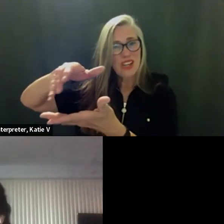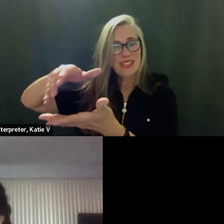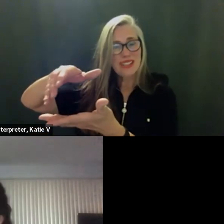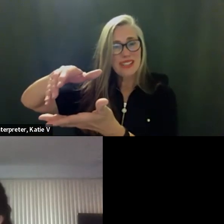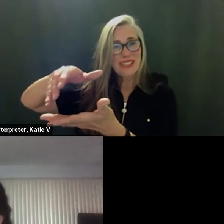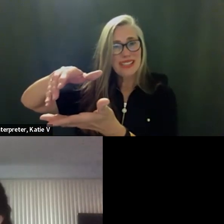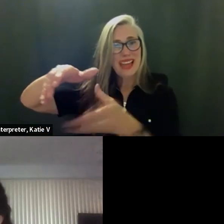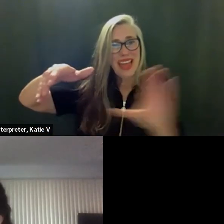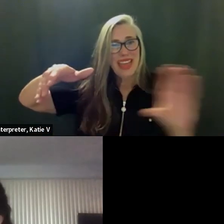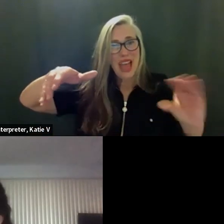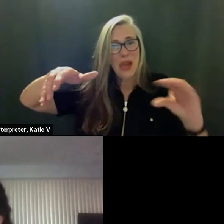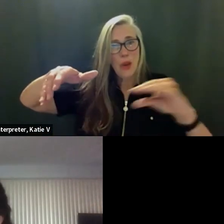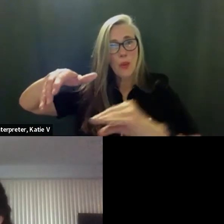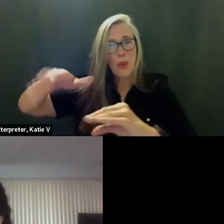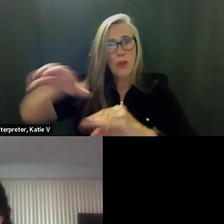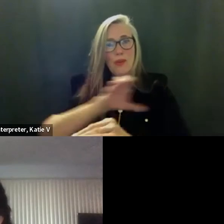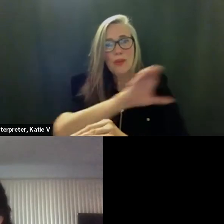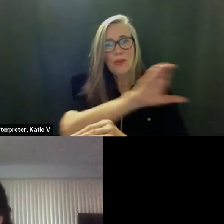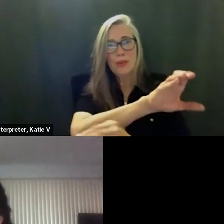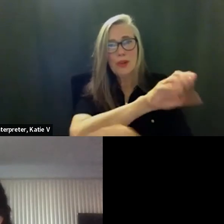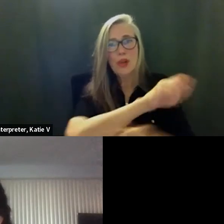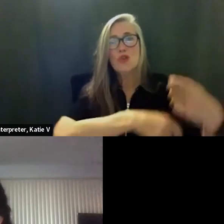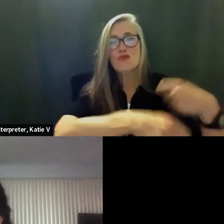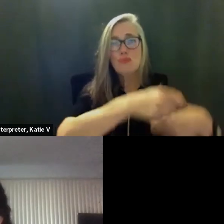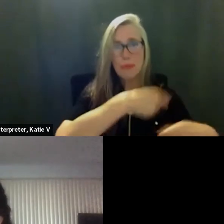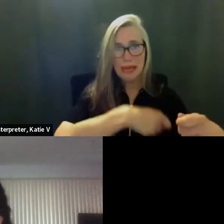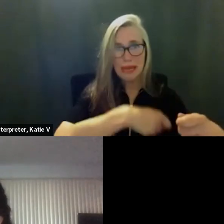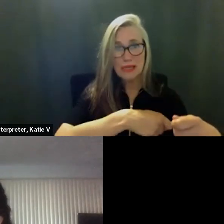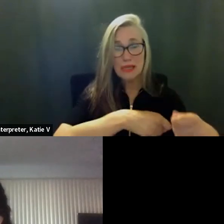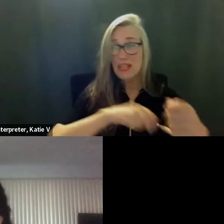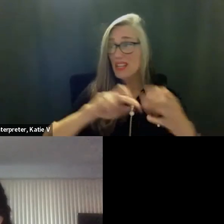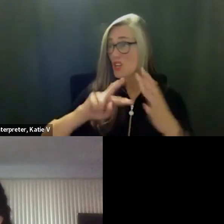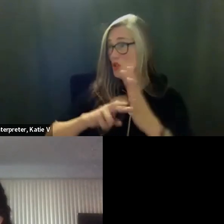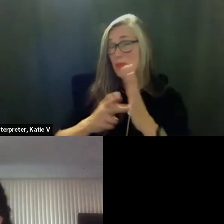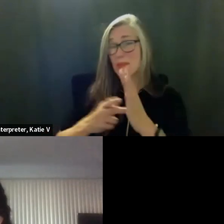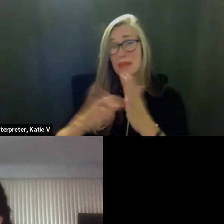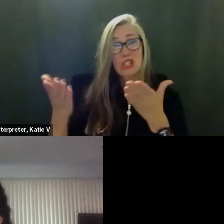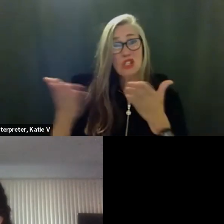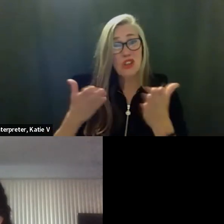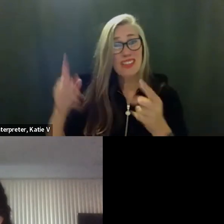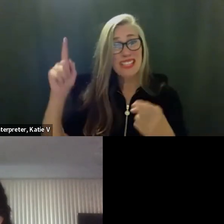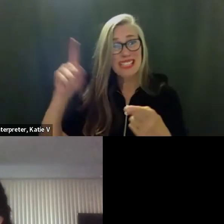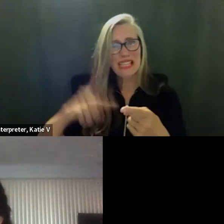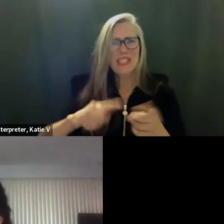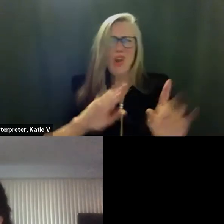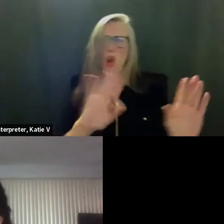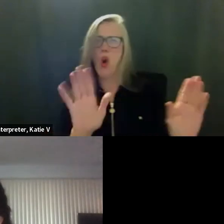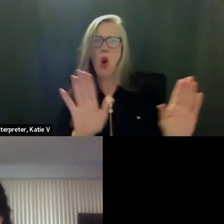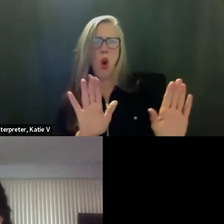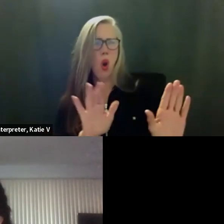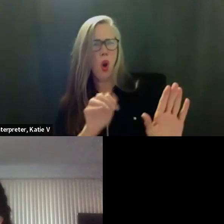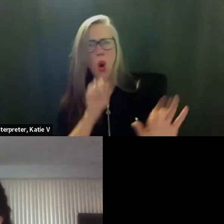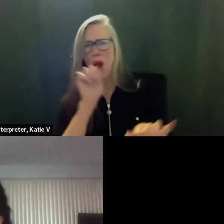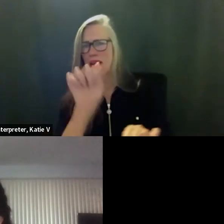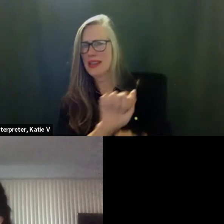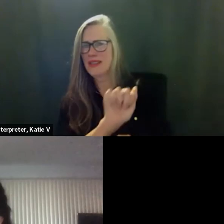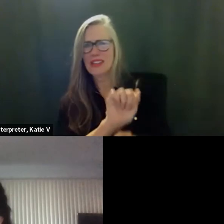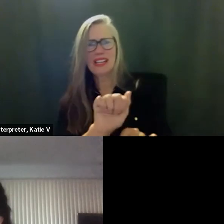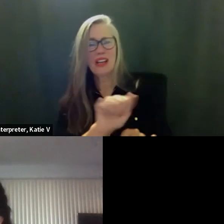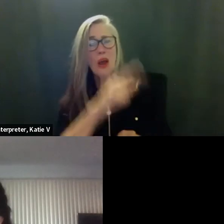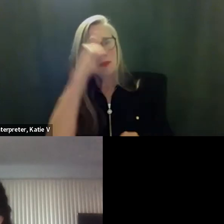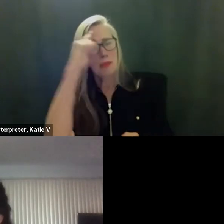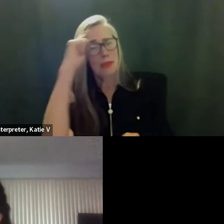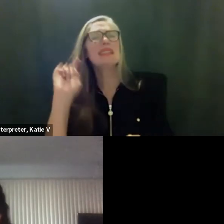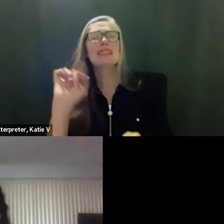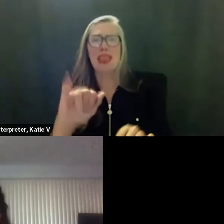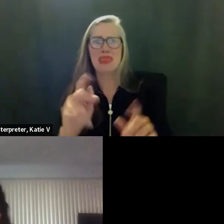and filling in the the gap basically but there's no service decreasing definitely not especially in that space because we we need every every